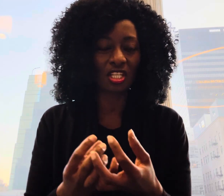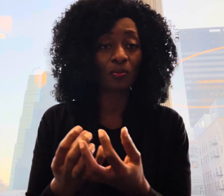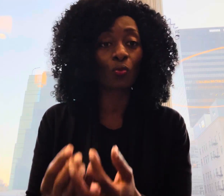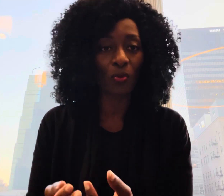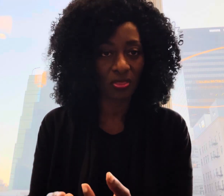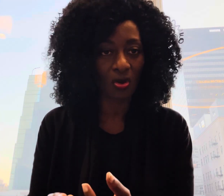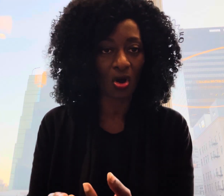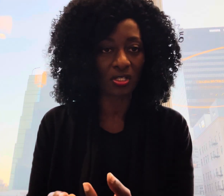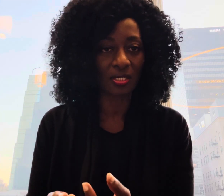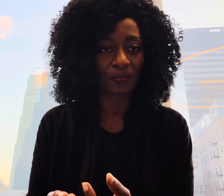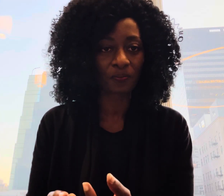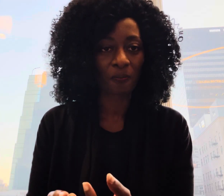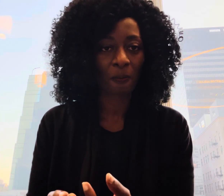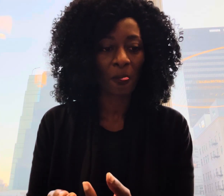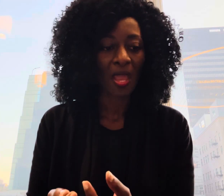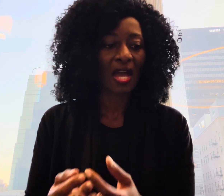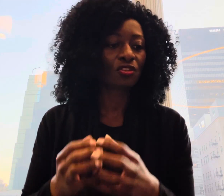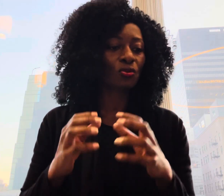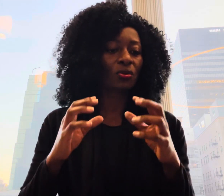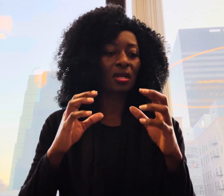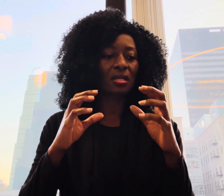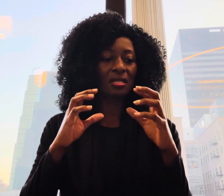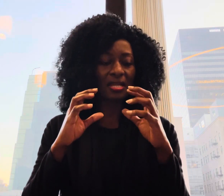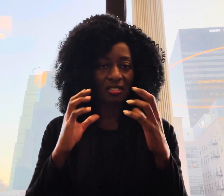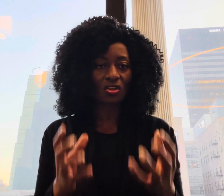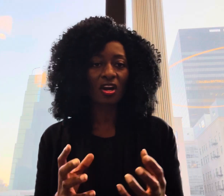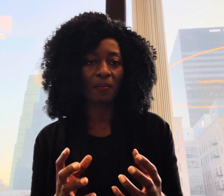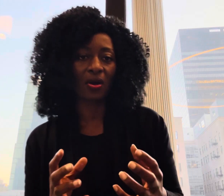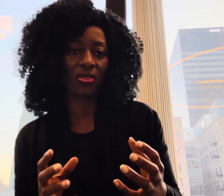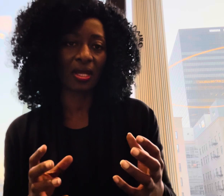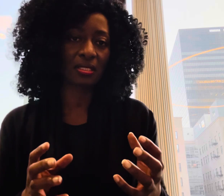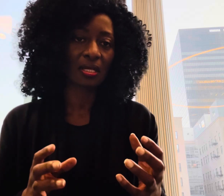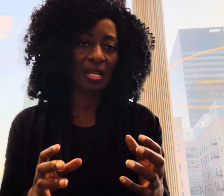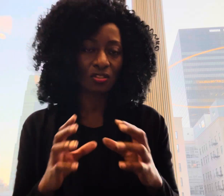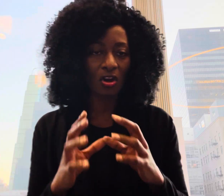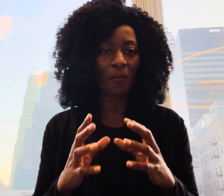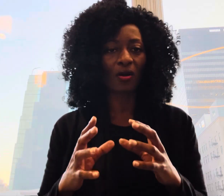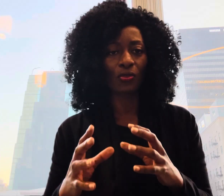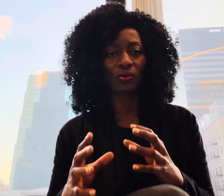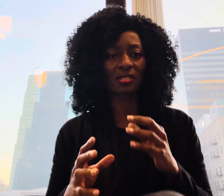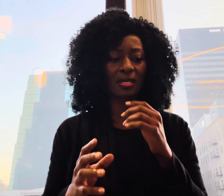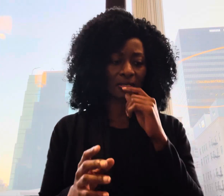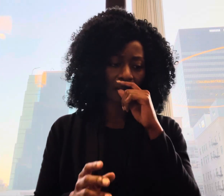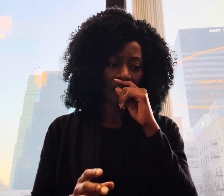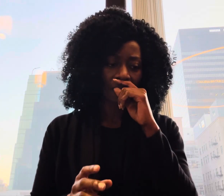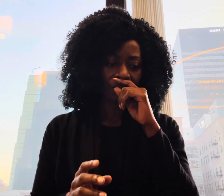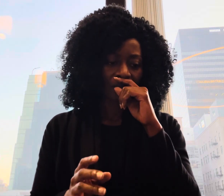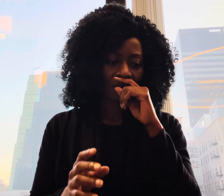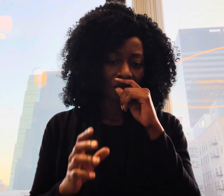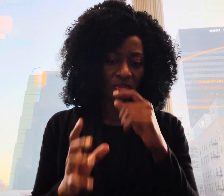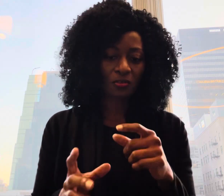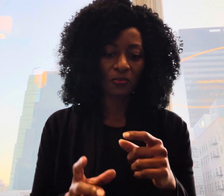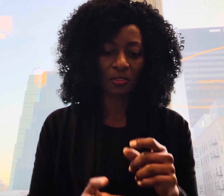with god and so let's talk about that let's talk about those things first of all